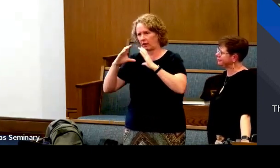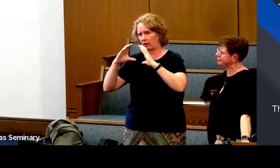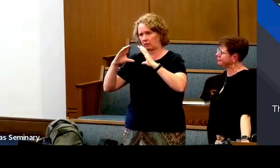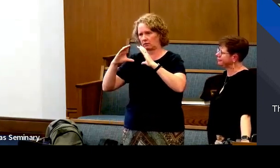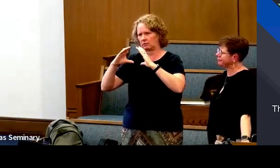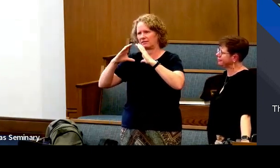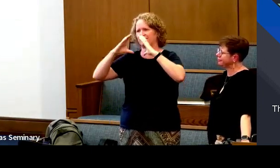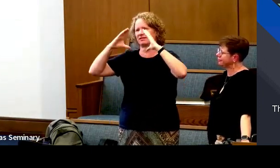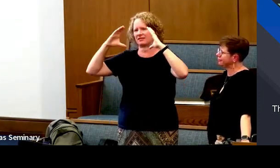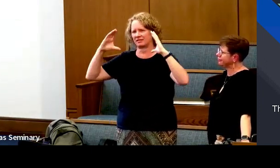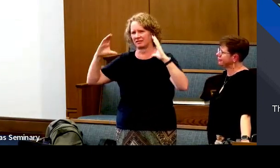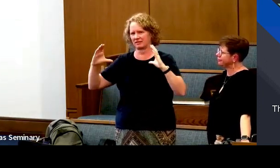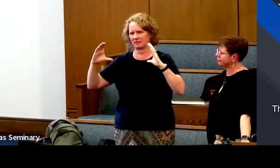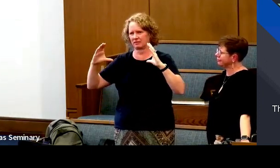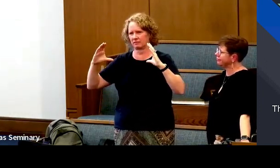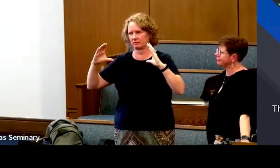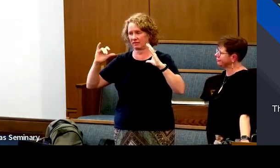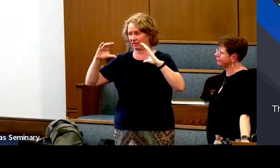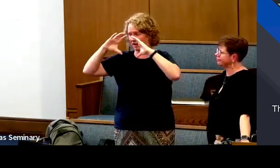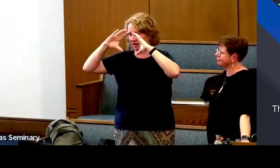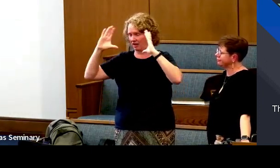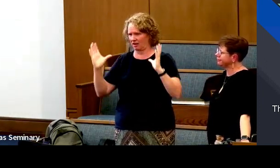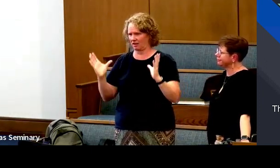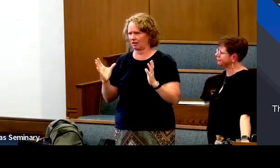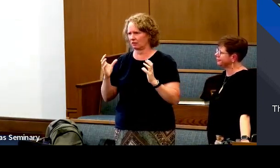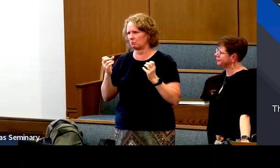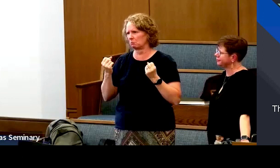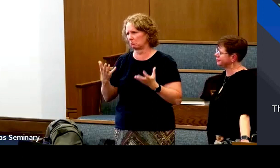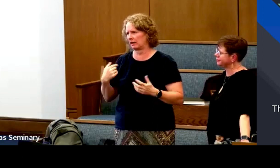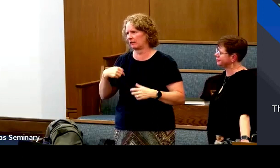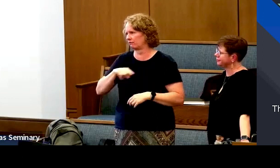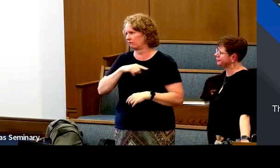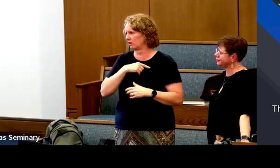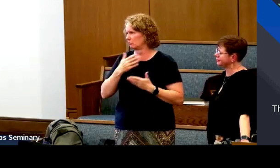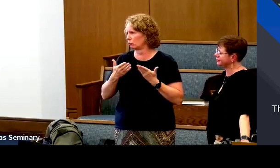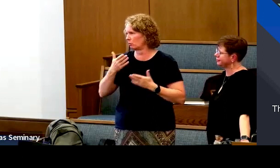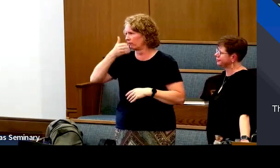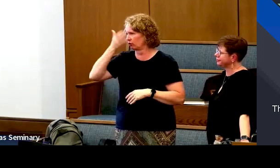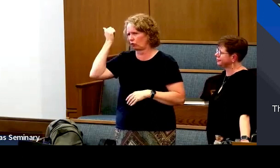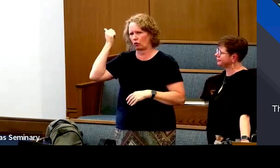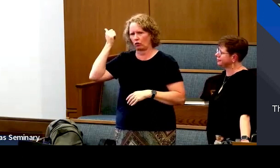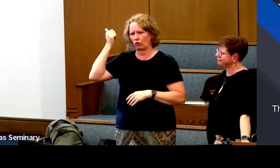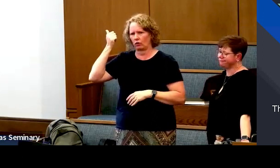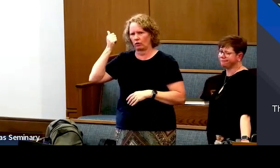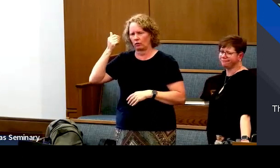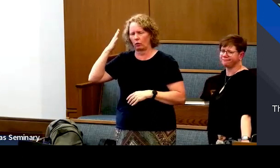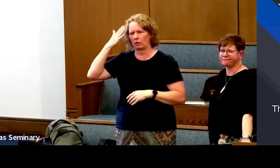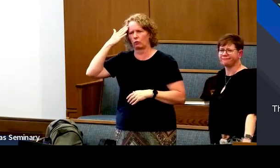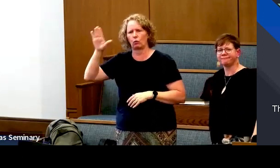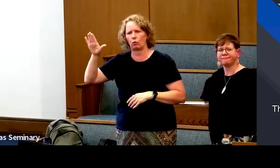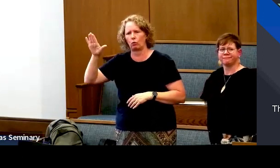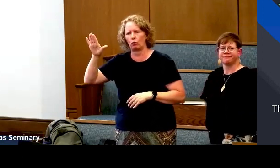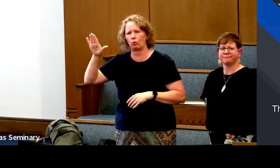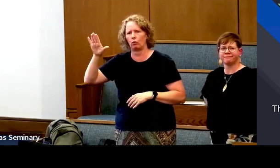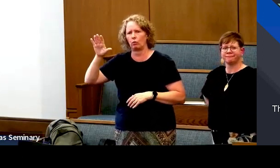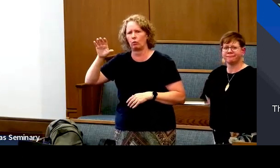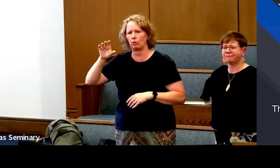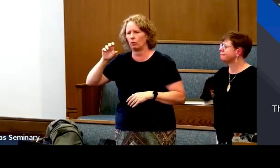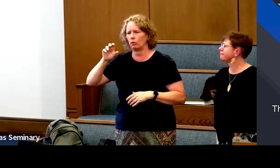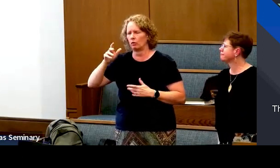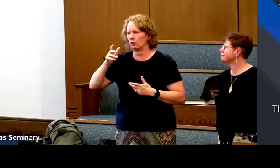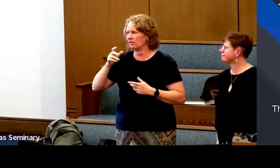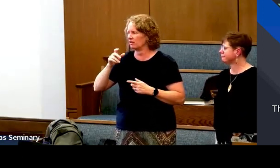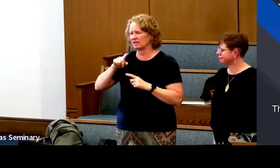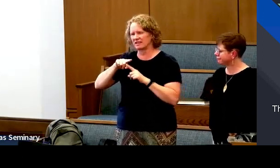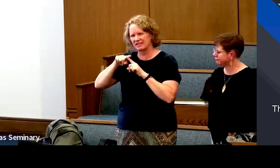book helped me remember that outside circle that many of us probably forget,